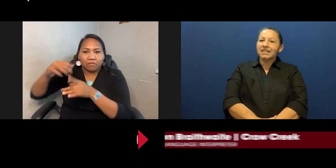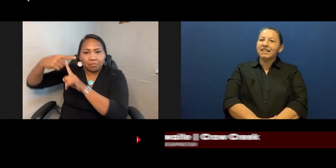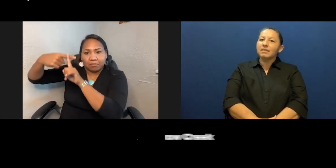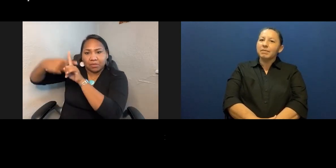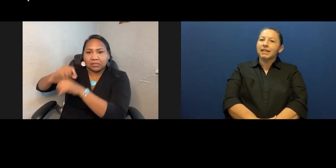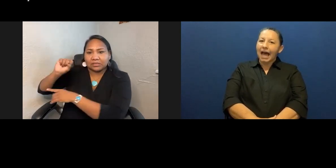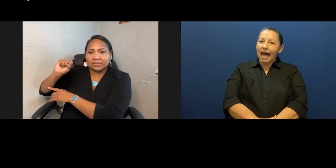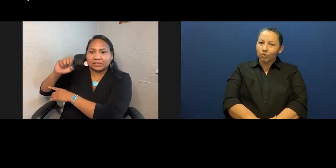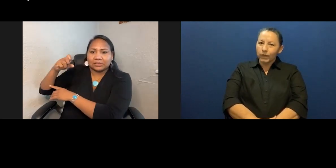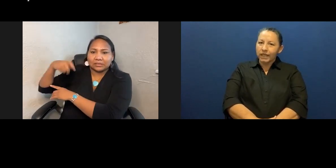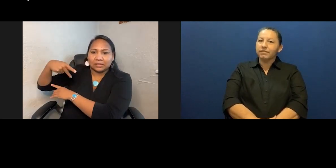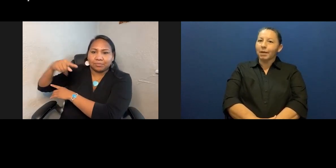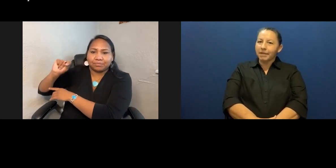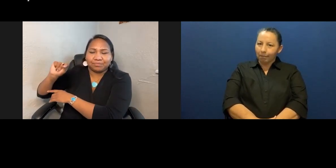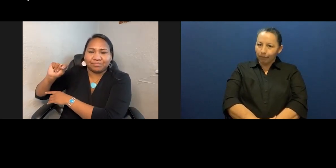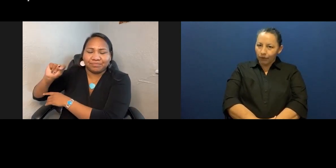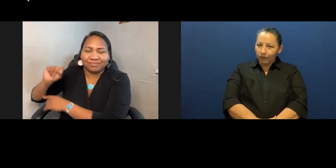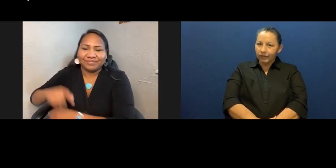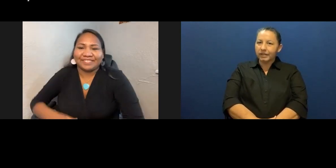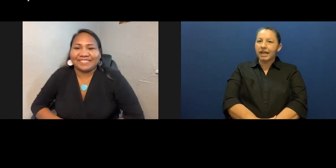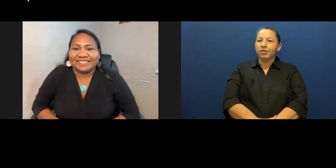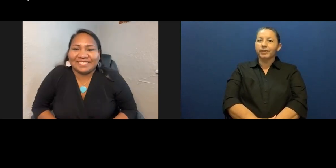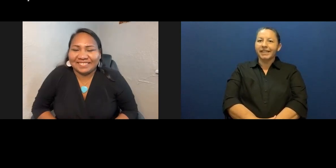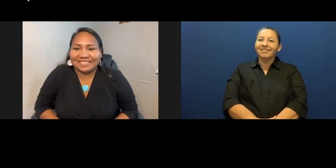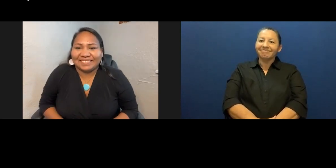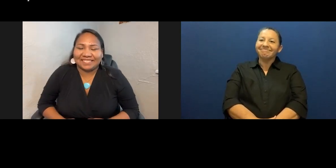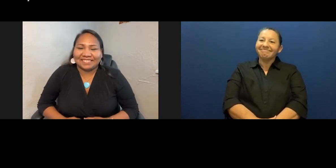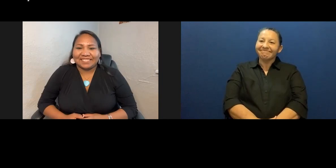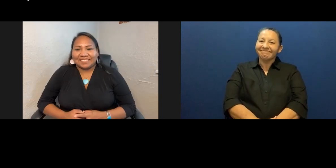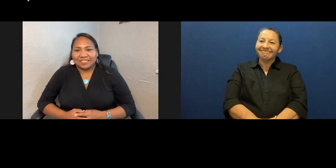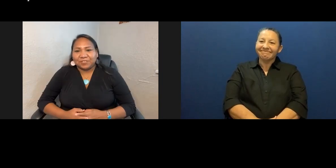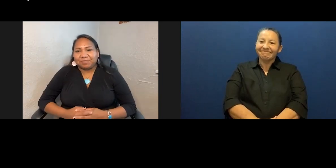It tends to be the last week of September annually.